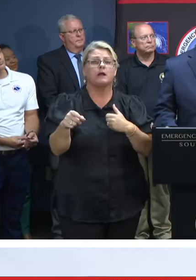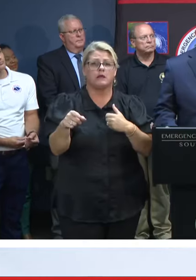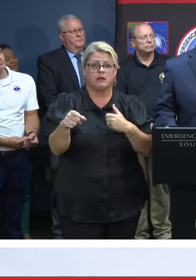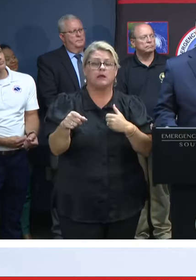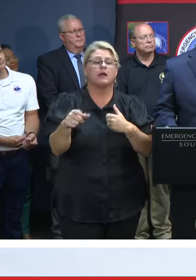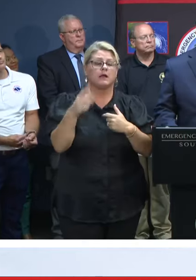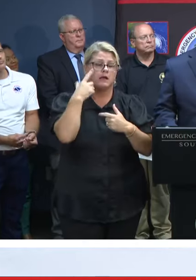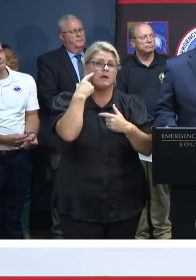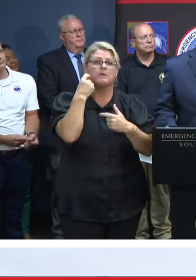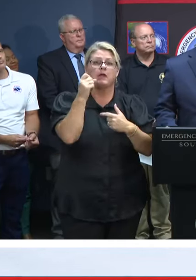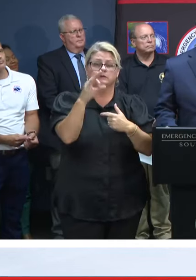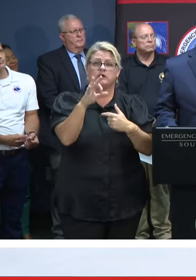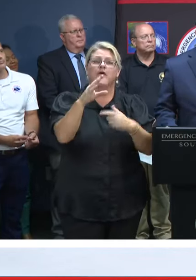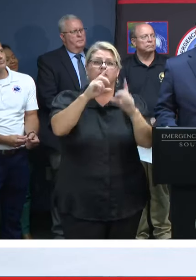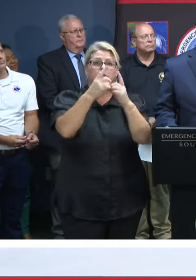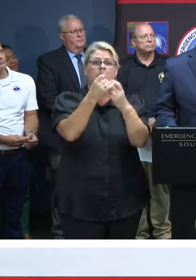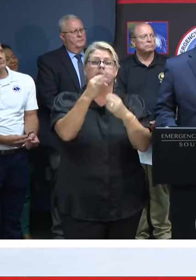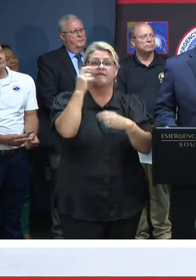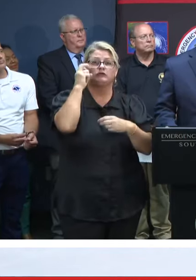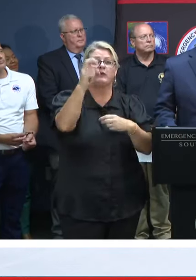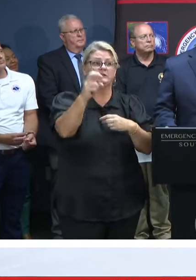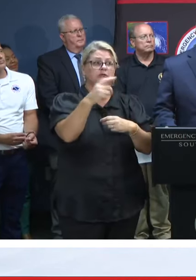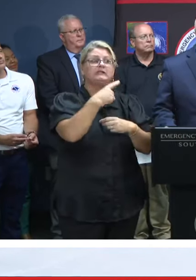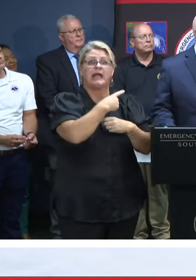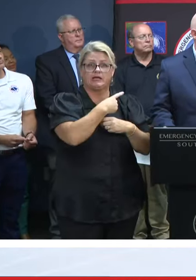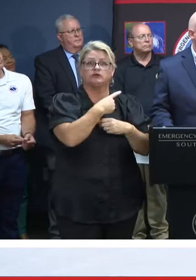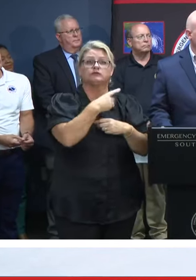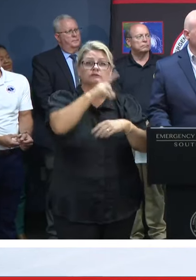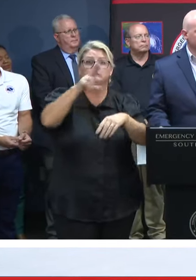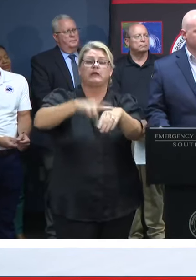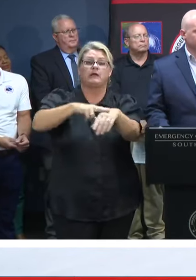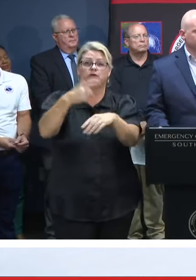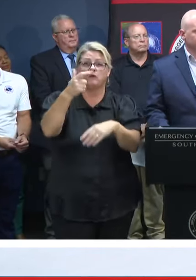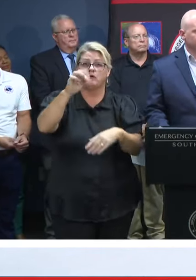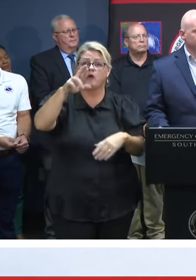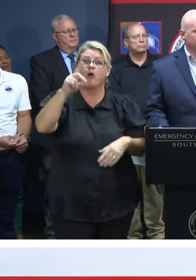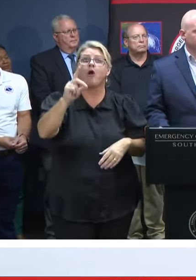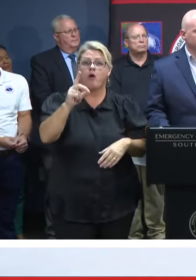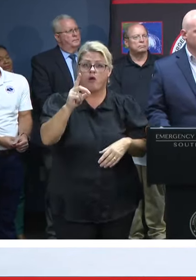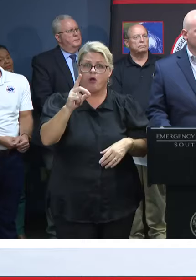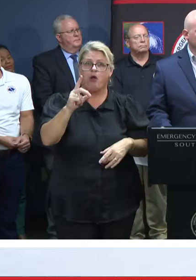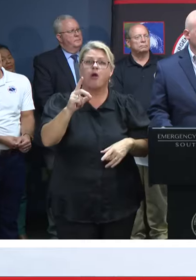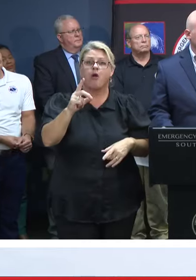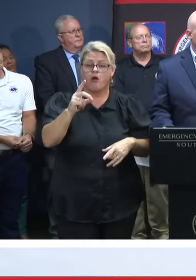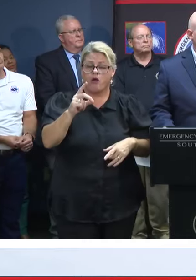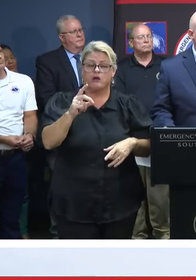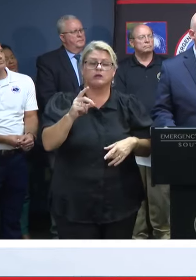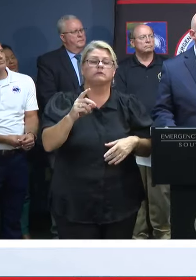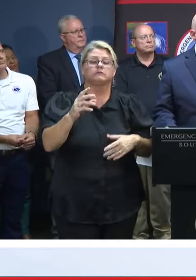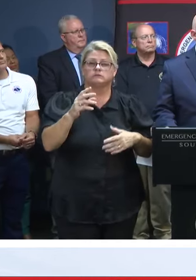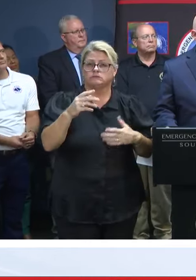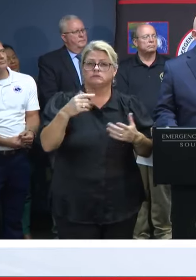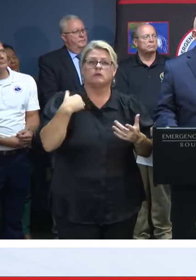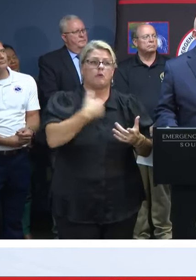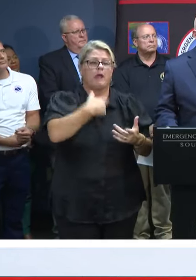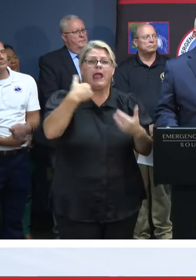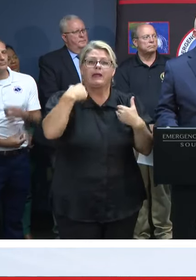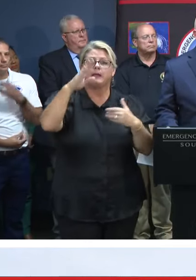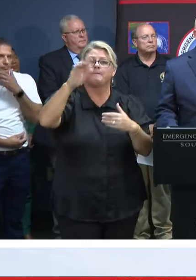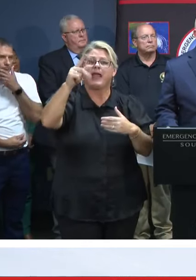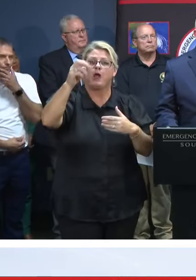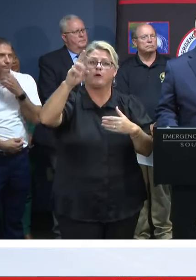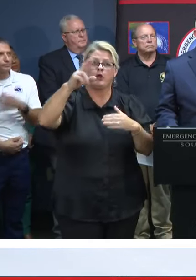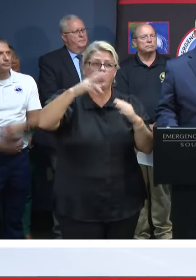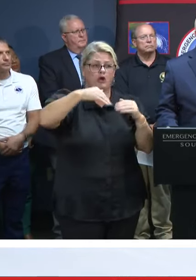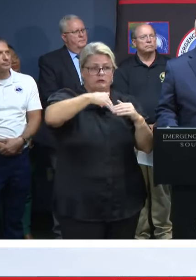work of popular transportation and the National Guard, it was never cut off. And we had the barriers along the